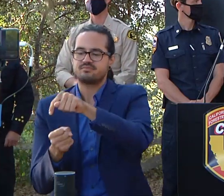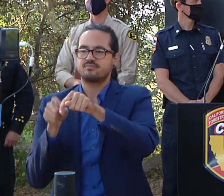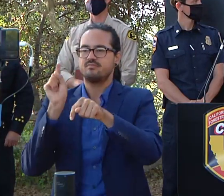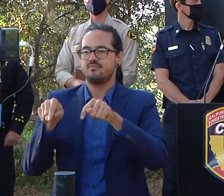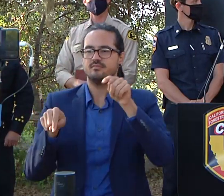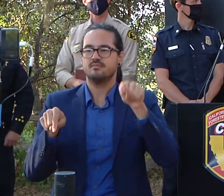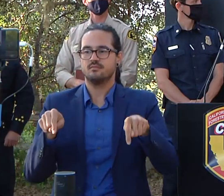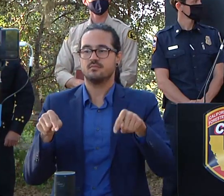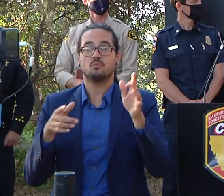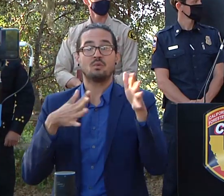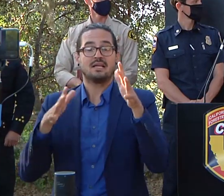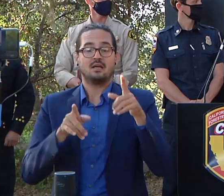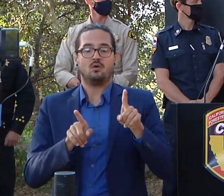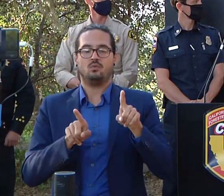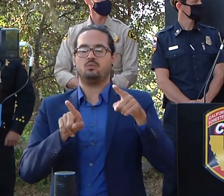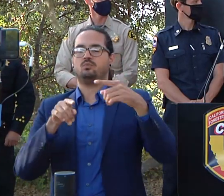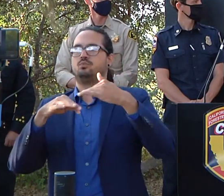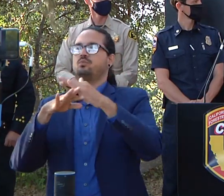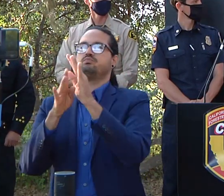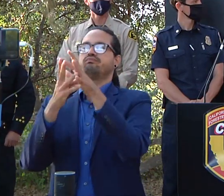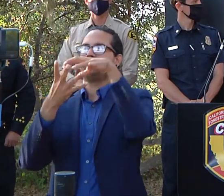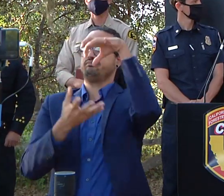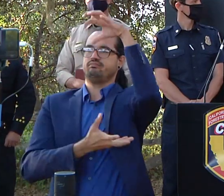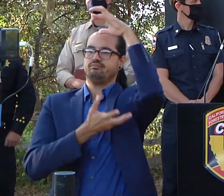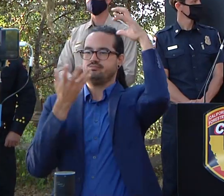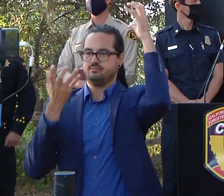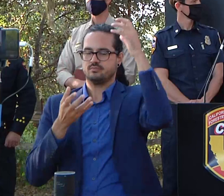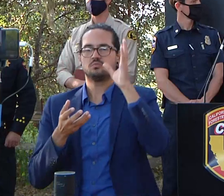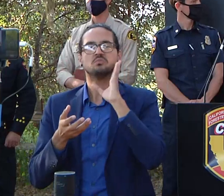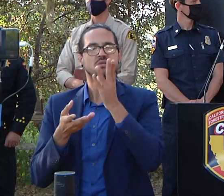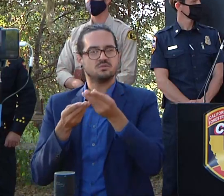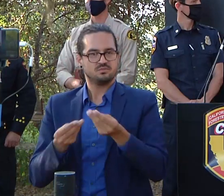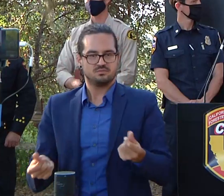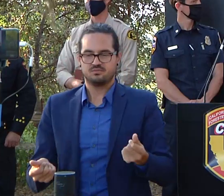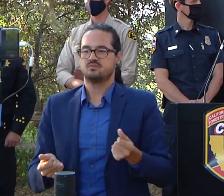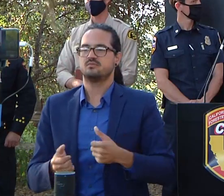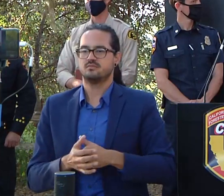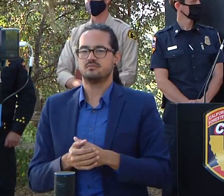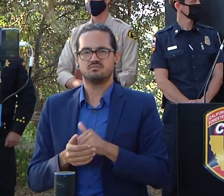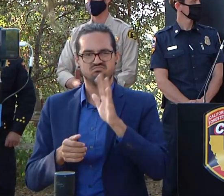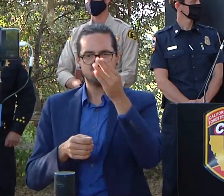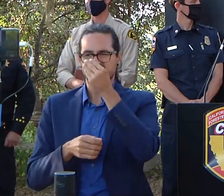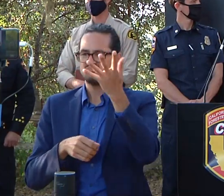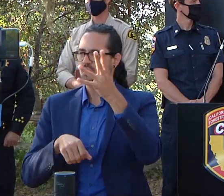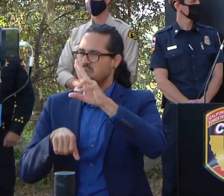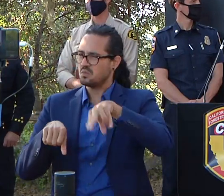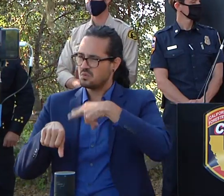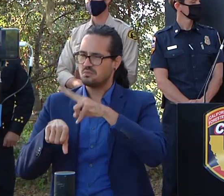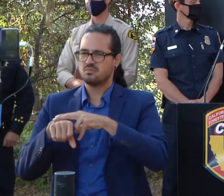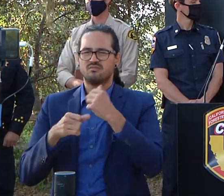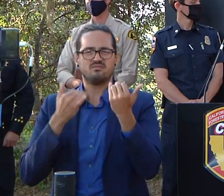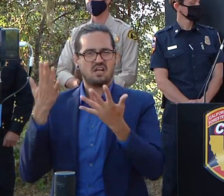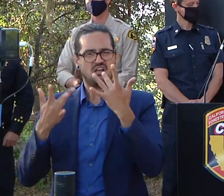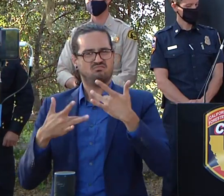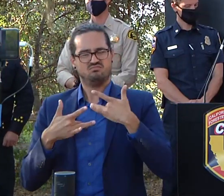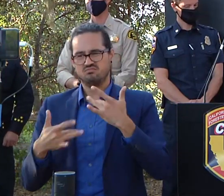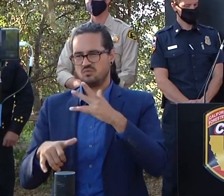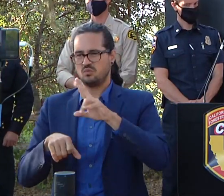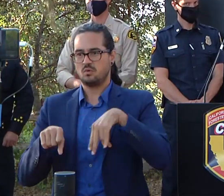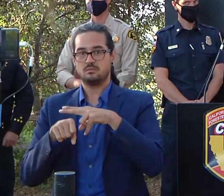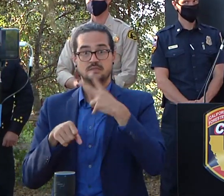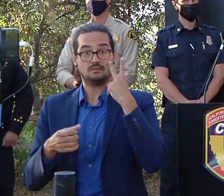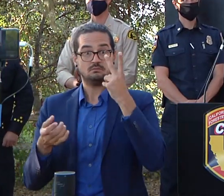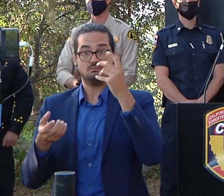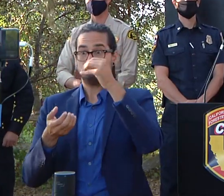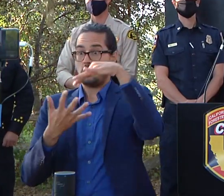it's starting to burn those those pockets out totally normal we see that on fires all the time so when you do see some of that smoke a lot of that that's what it